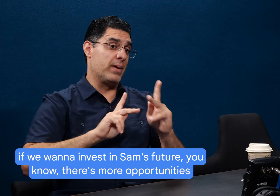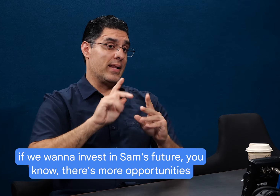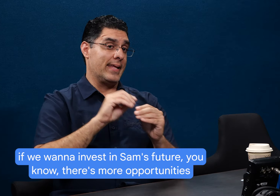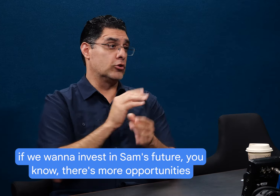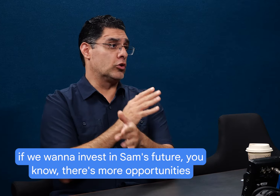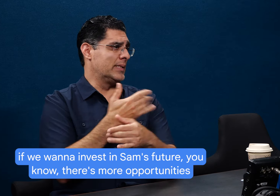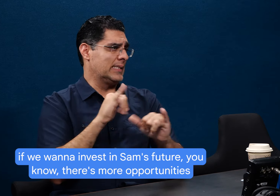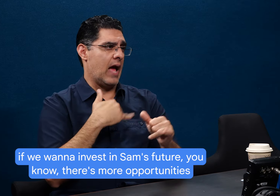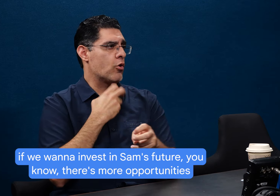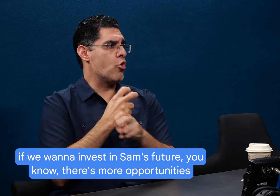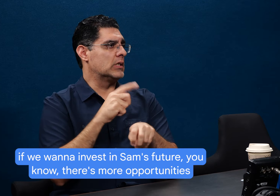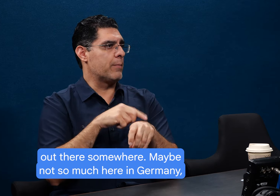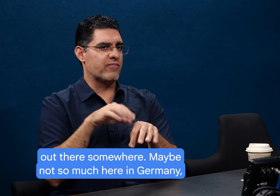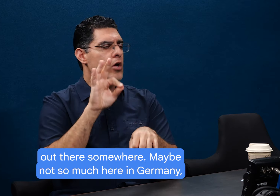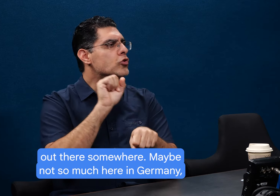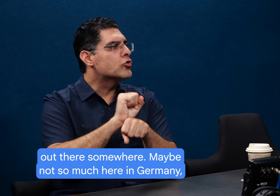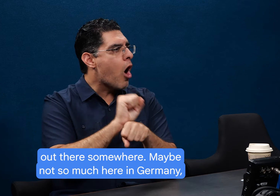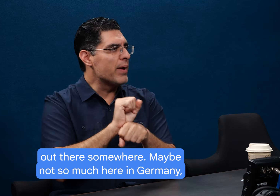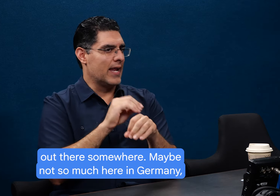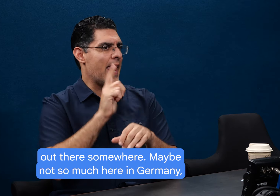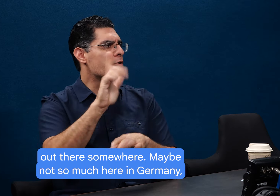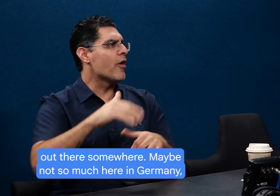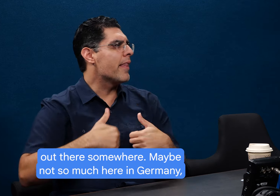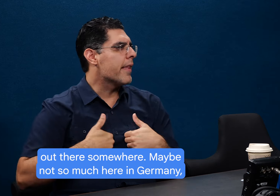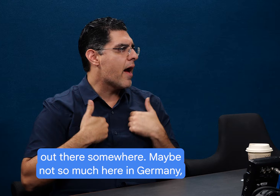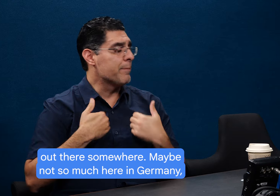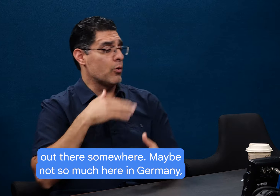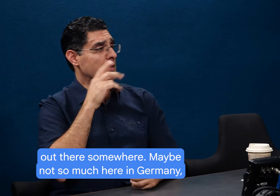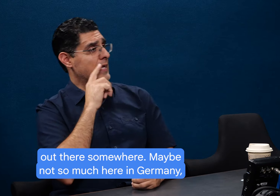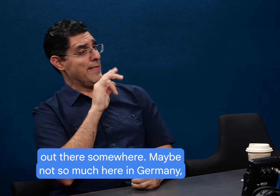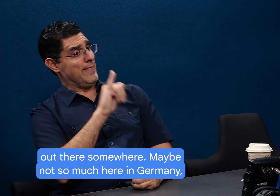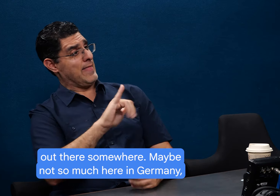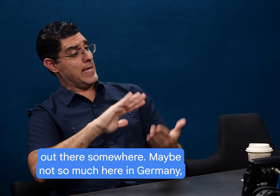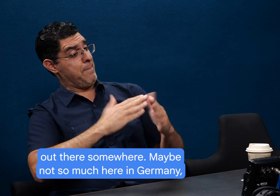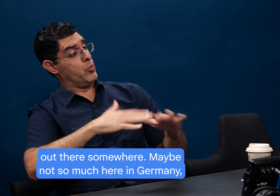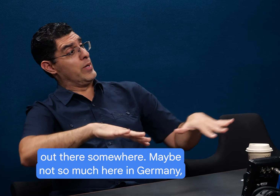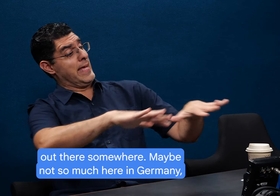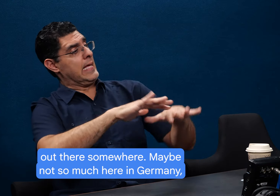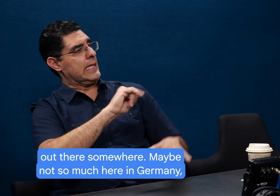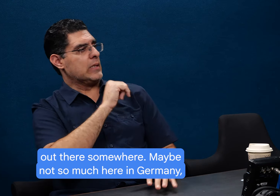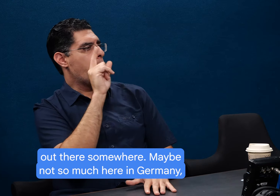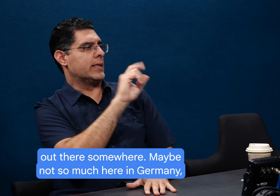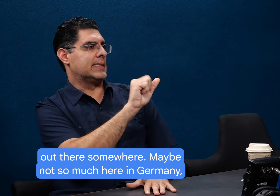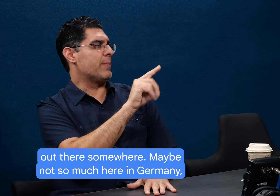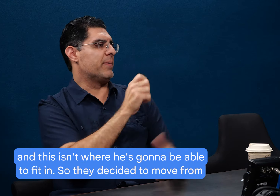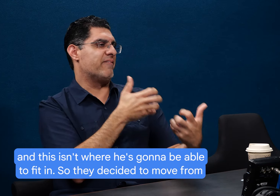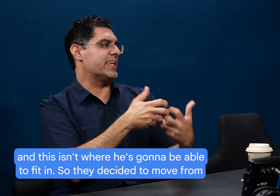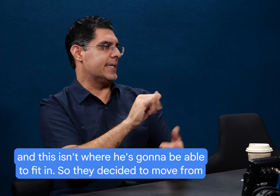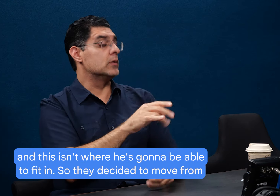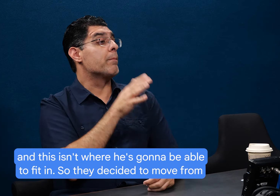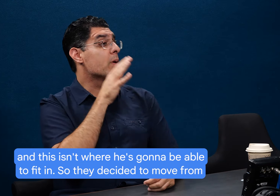future, you know, there's more opportunities out there somewhere, maybe not so much here in Germany.